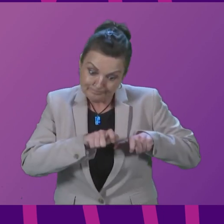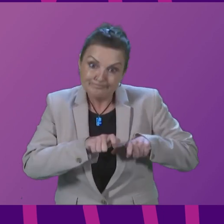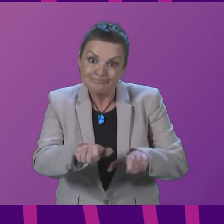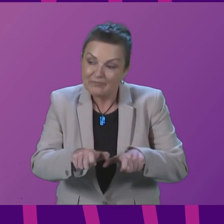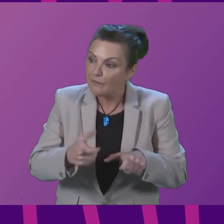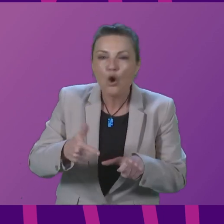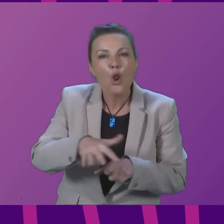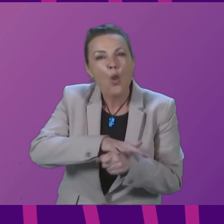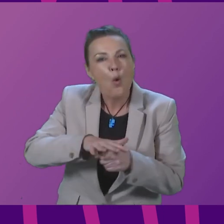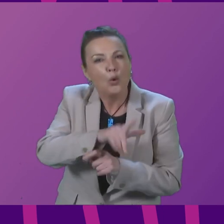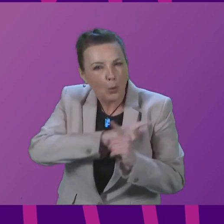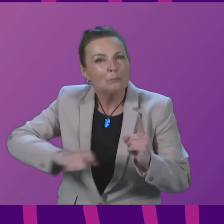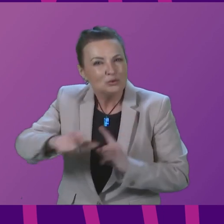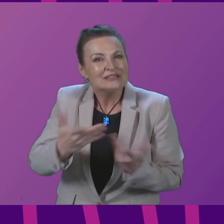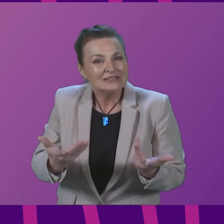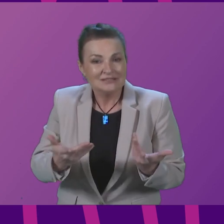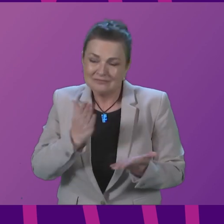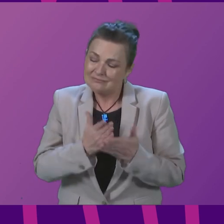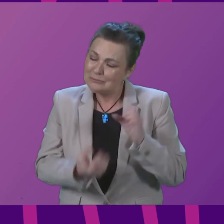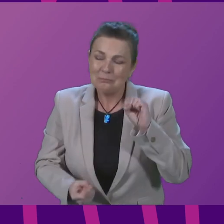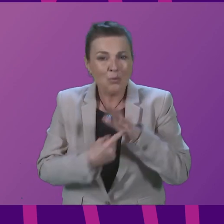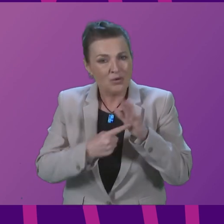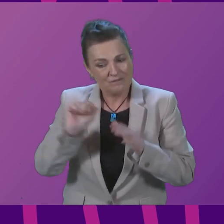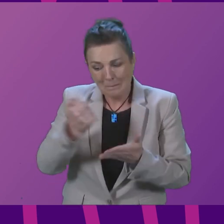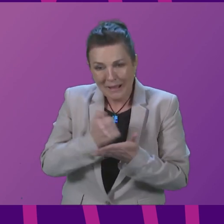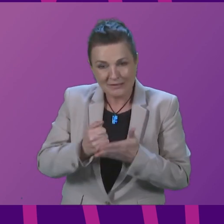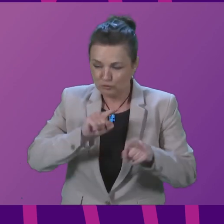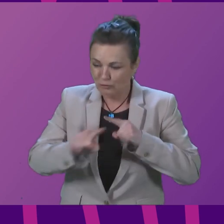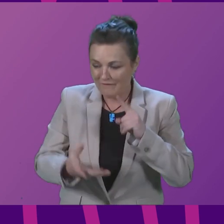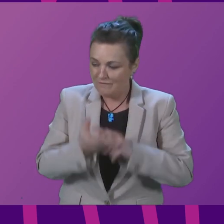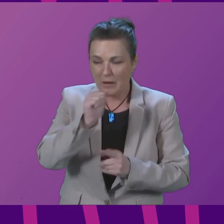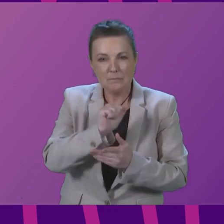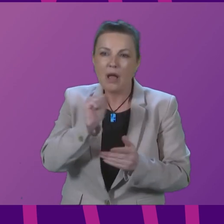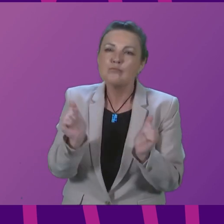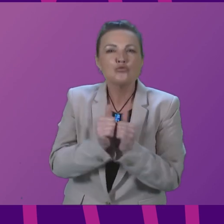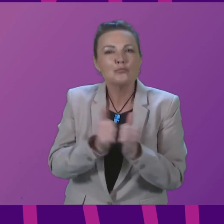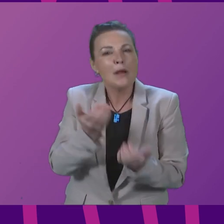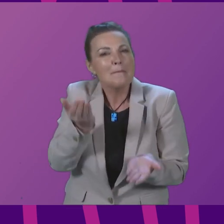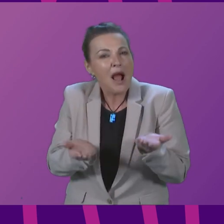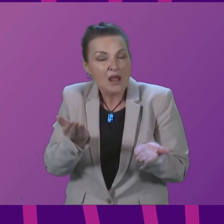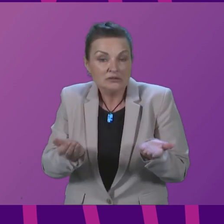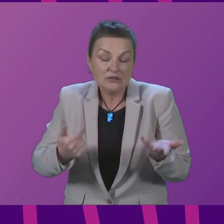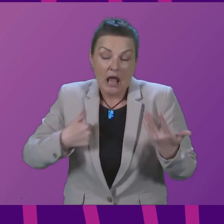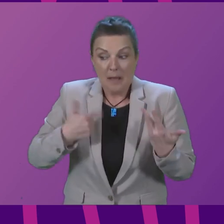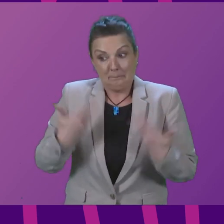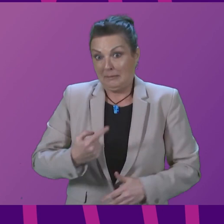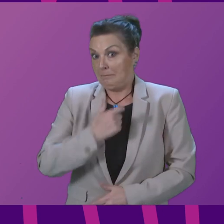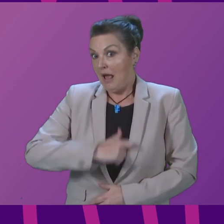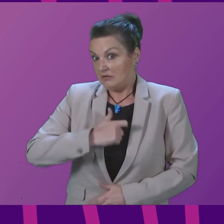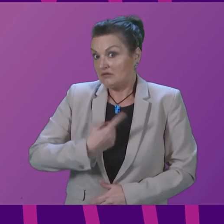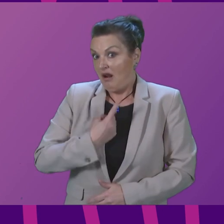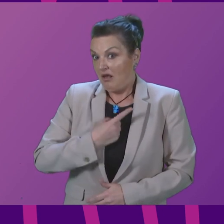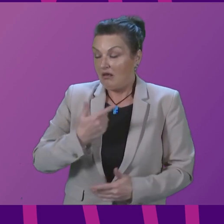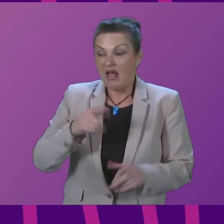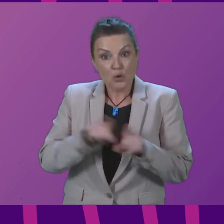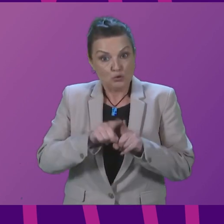local communities. And it's really important that banks try to find the right balance. I have personally, and the government generally, has